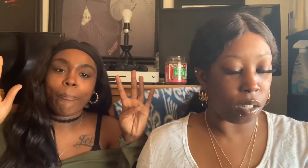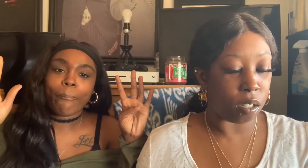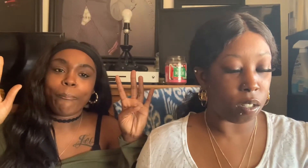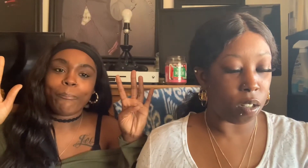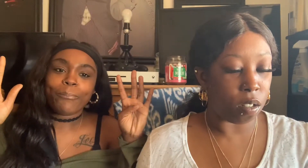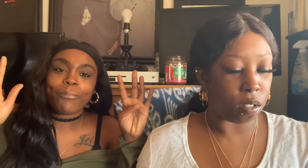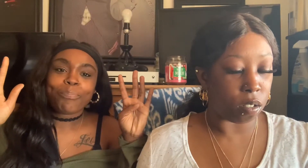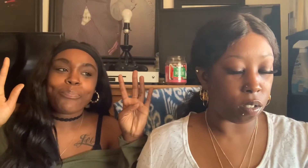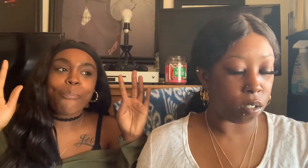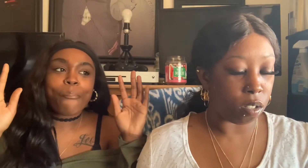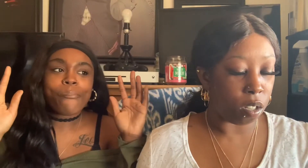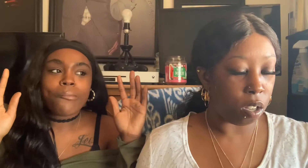hold on.